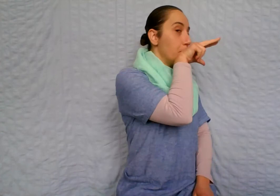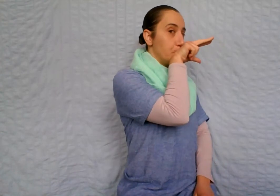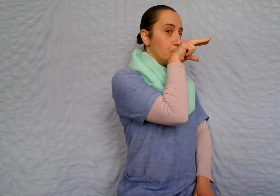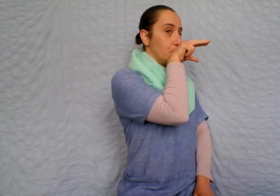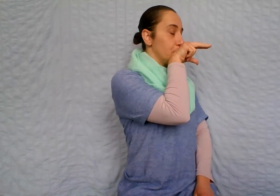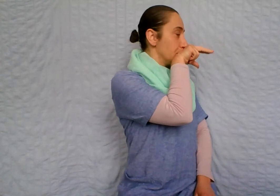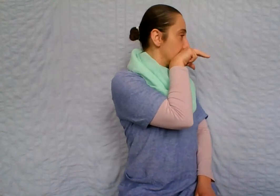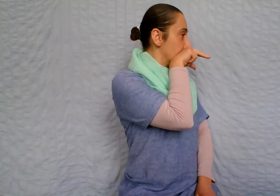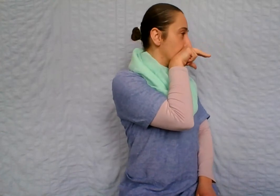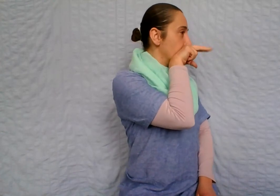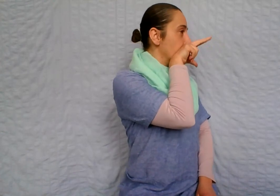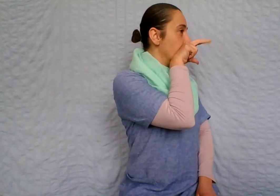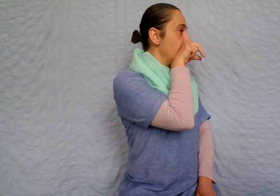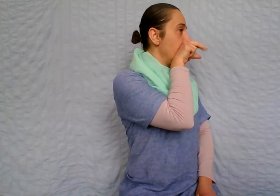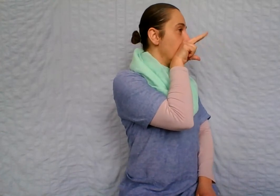bird.